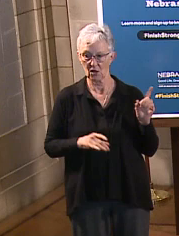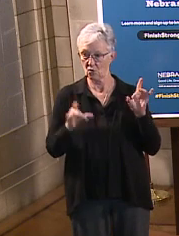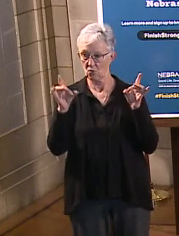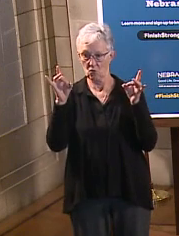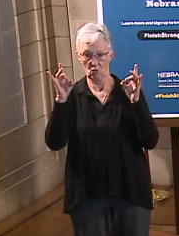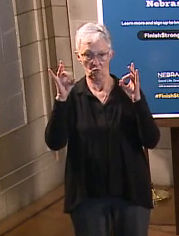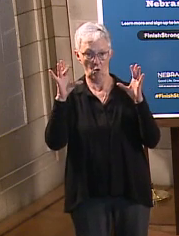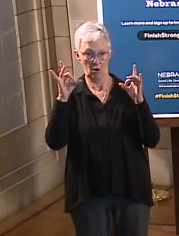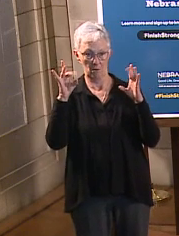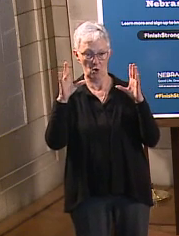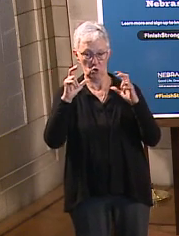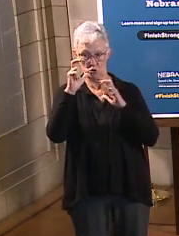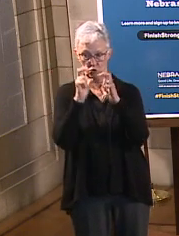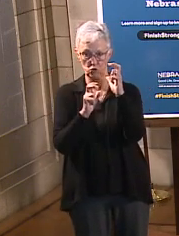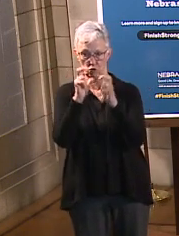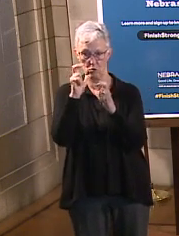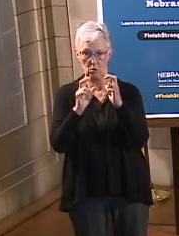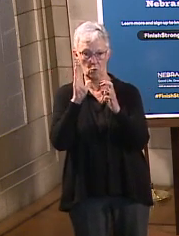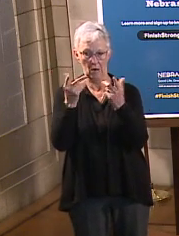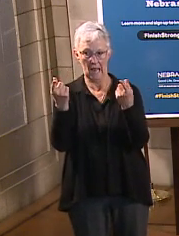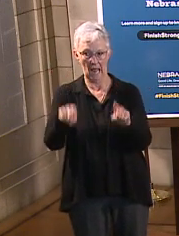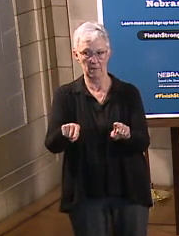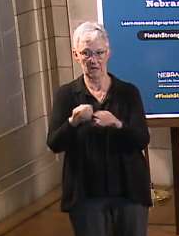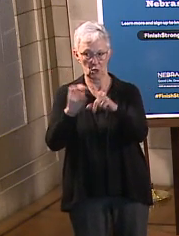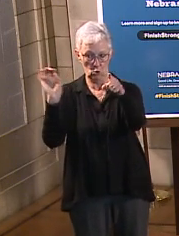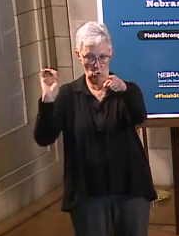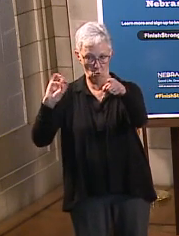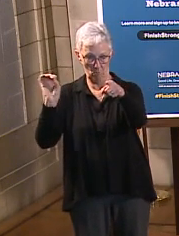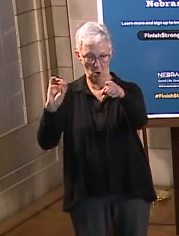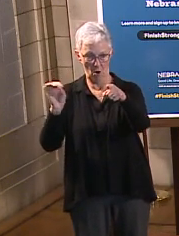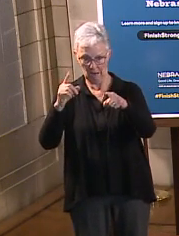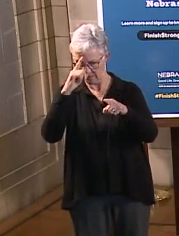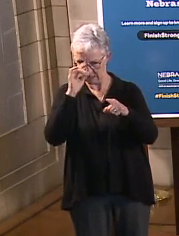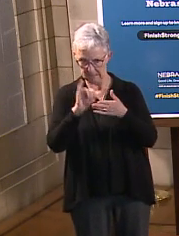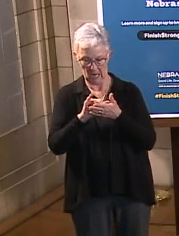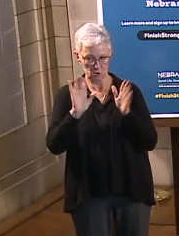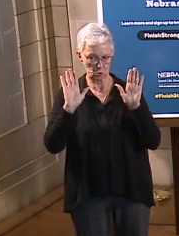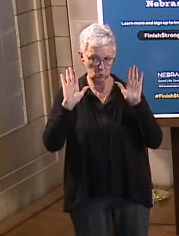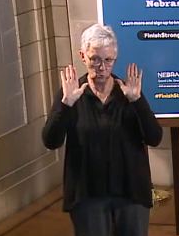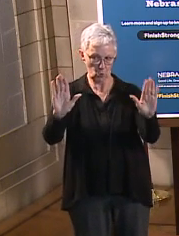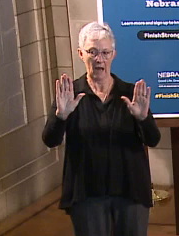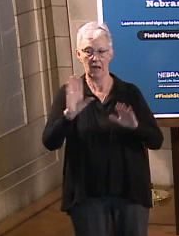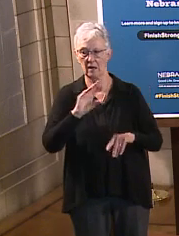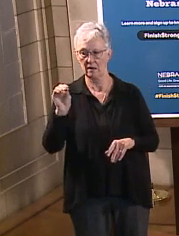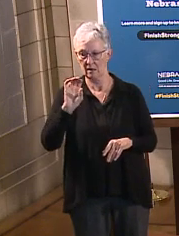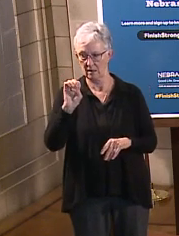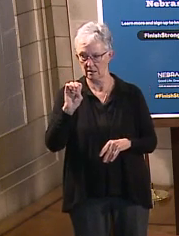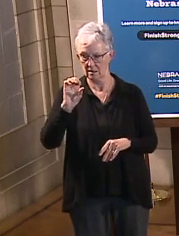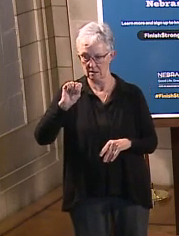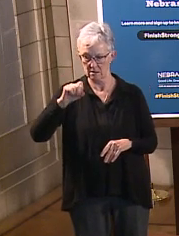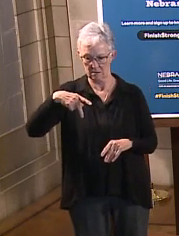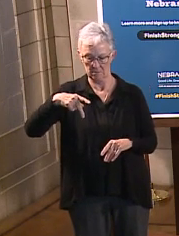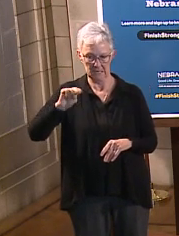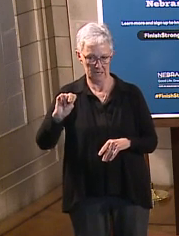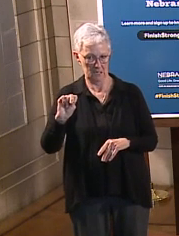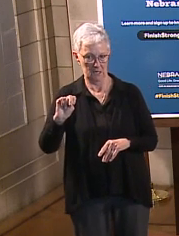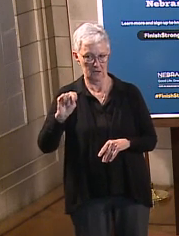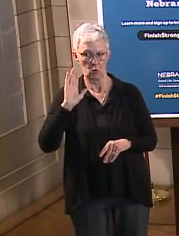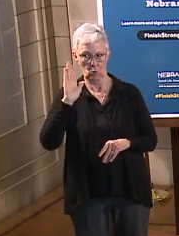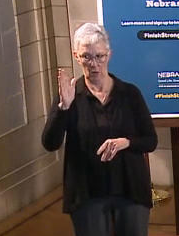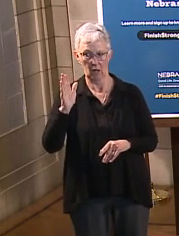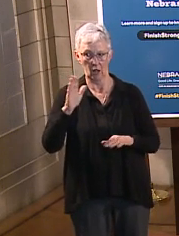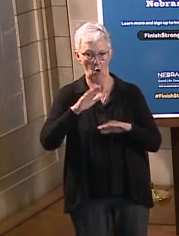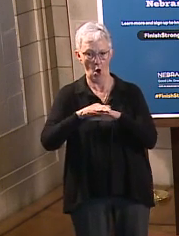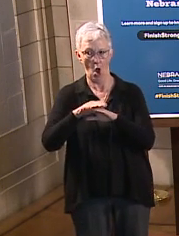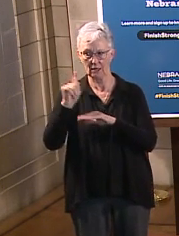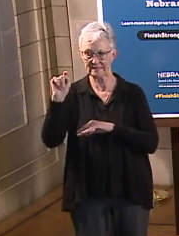volleyball tournament being held in Omaha, I think it's great for Omaha and the fact that ESPN is going to broadcast all of the games, the first two